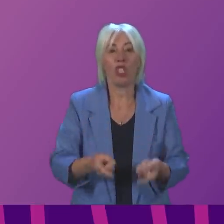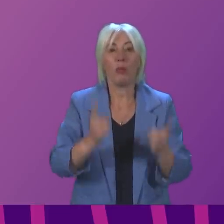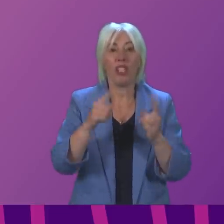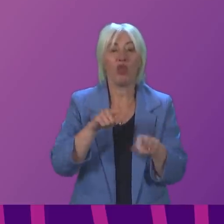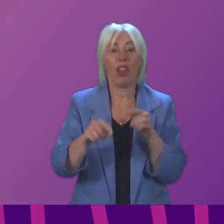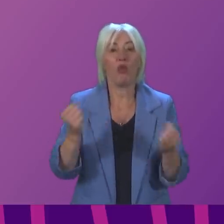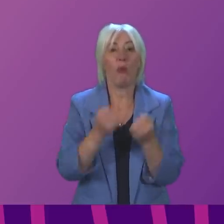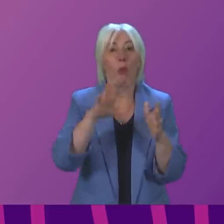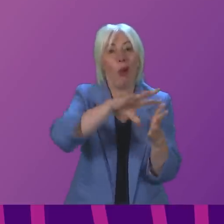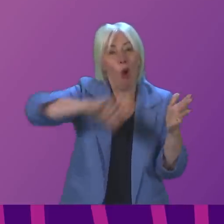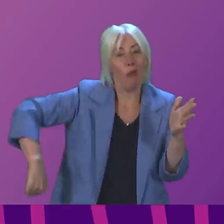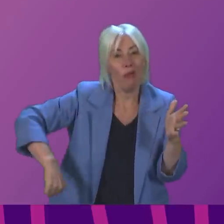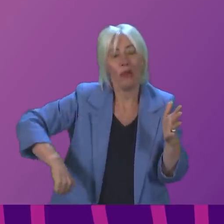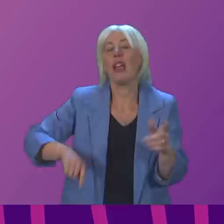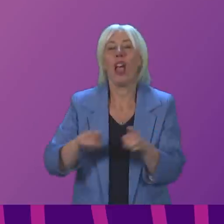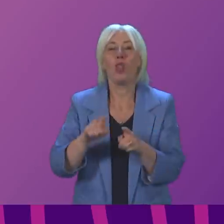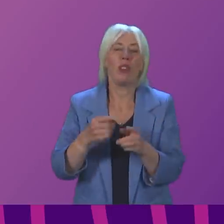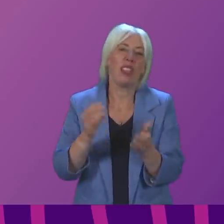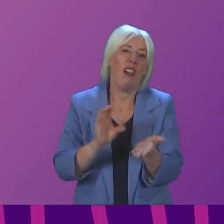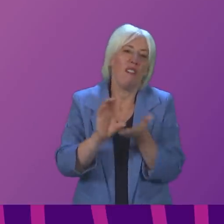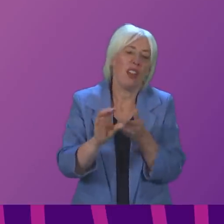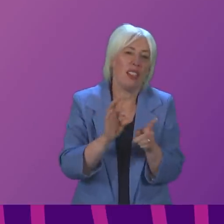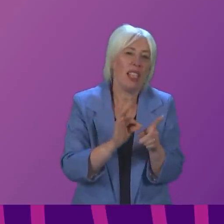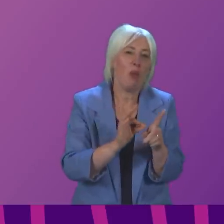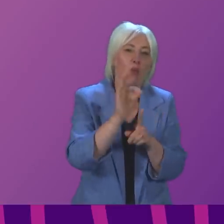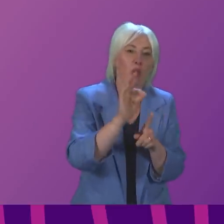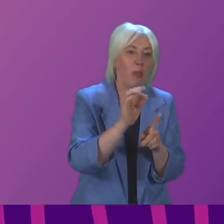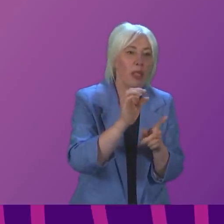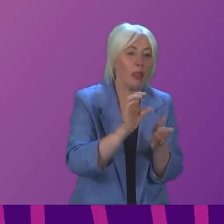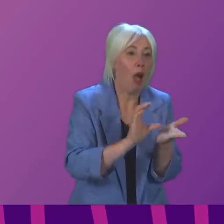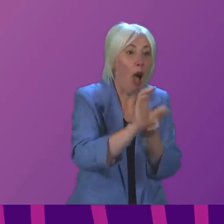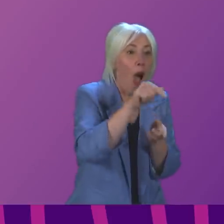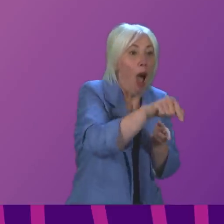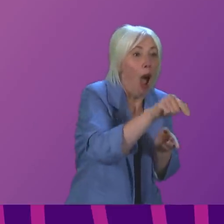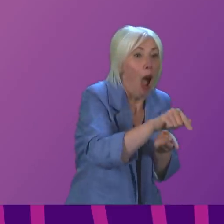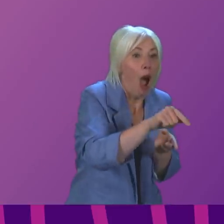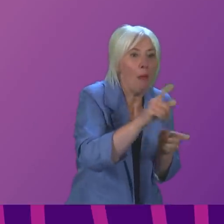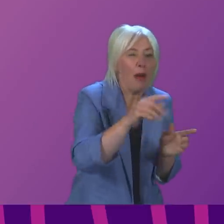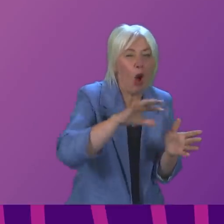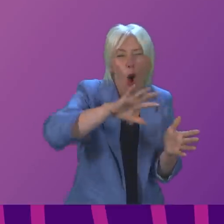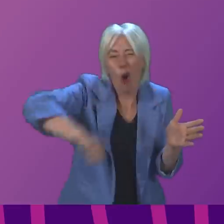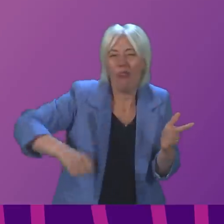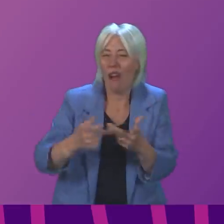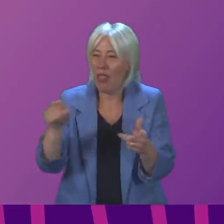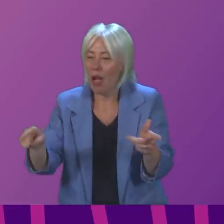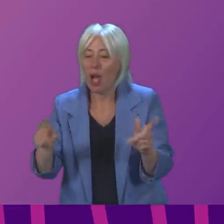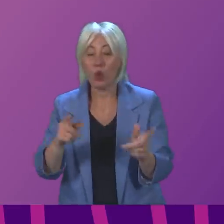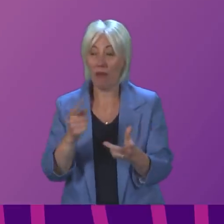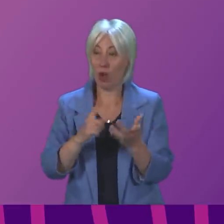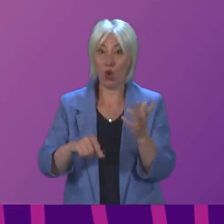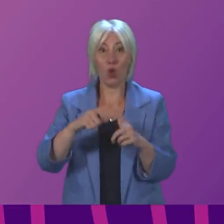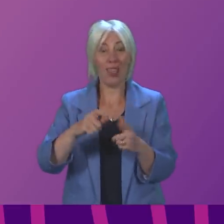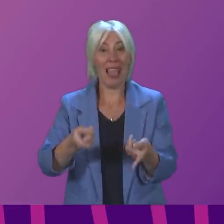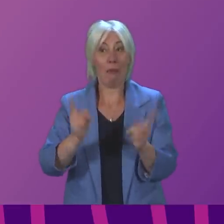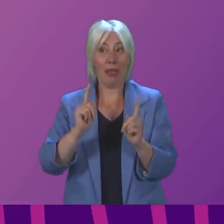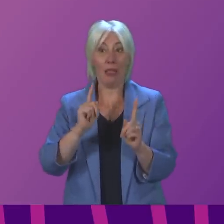with a suggestion of funding improvements on one route being dangled in front of us. So if UK ministers really want to be helpful, why